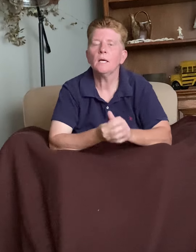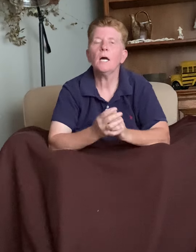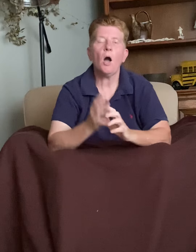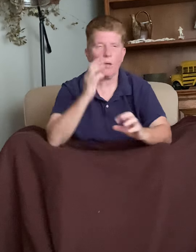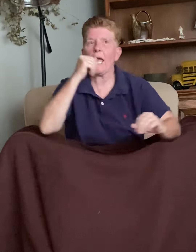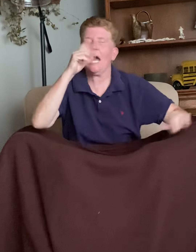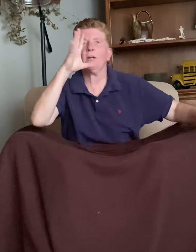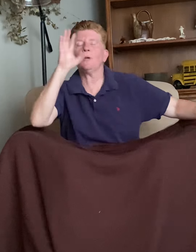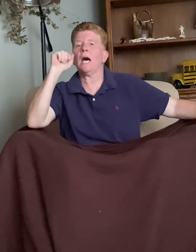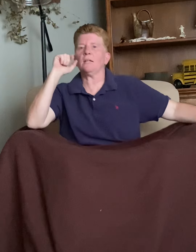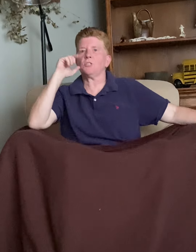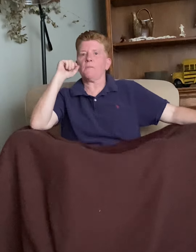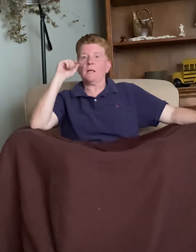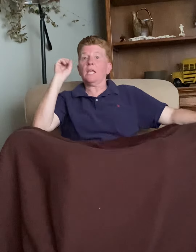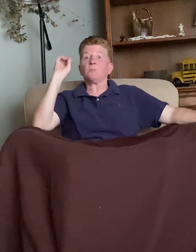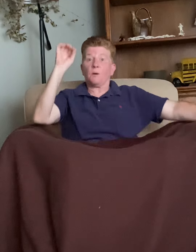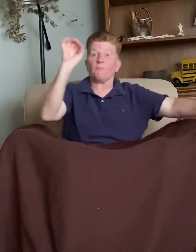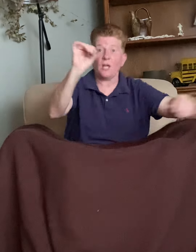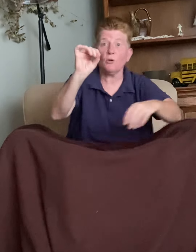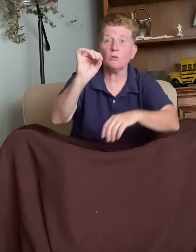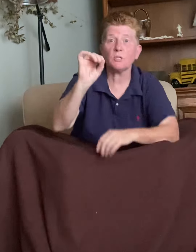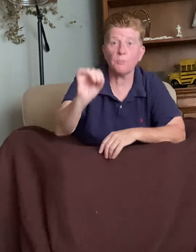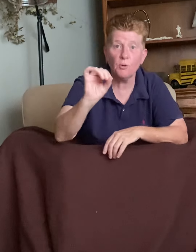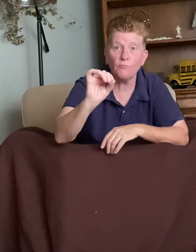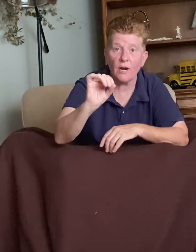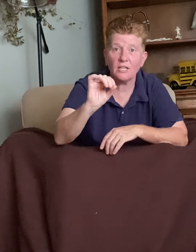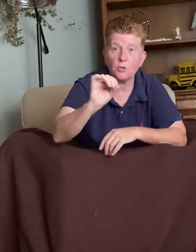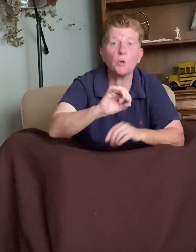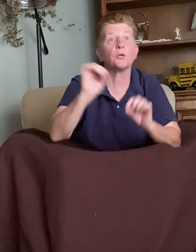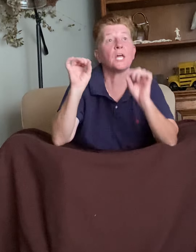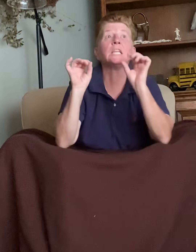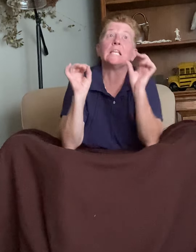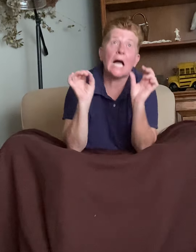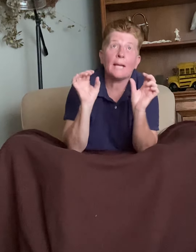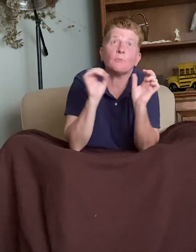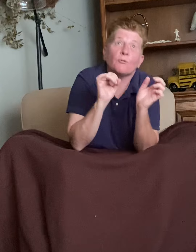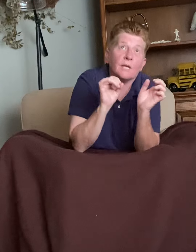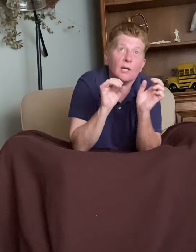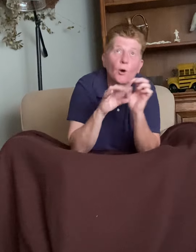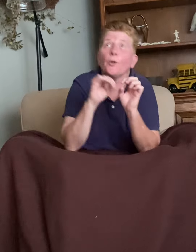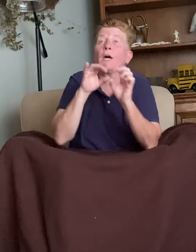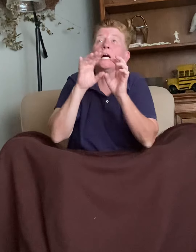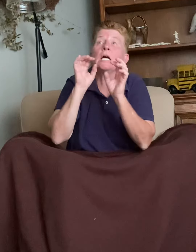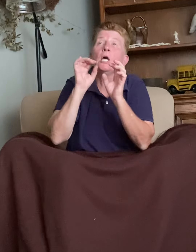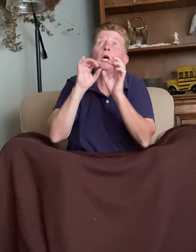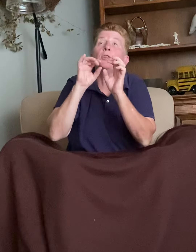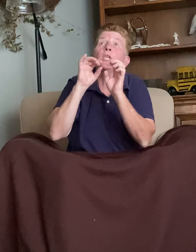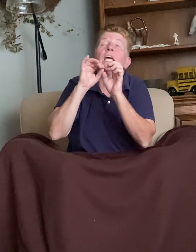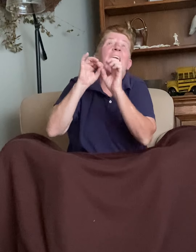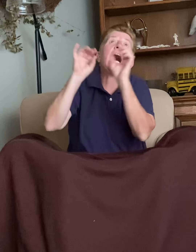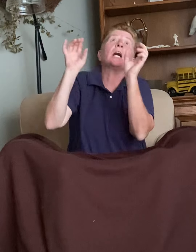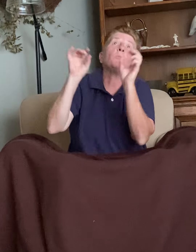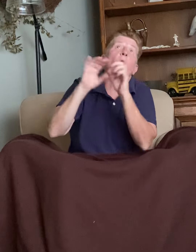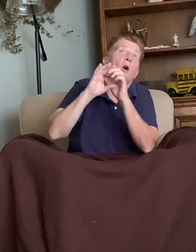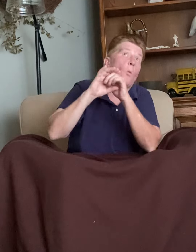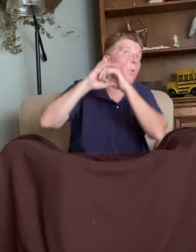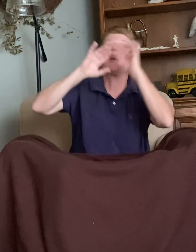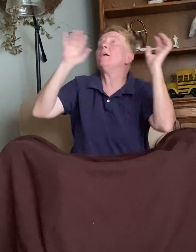legs then. Okay. I don't know how to shave my legs, but if I use the blue razor or the lime green or the, the aqua, whatever